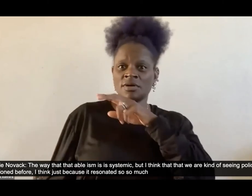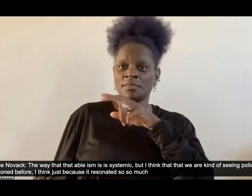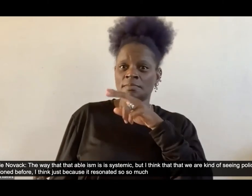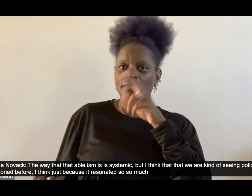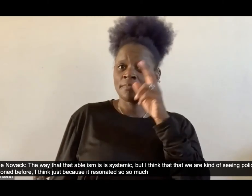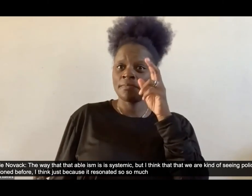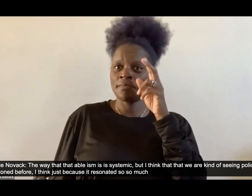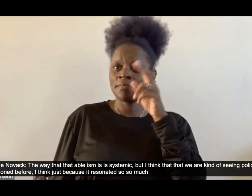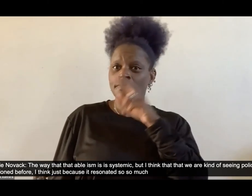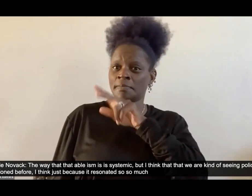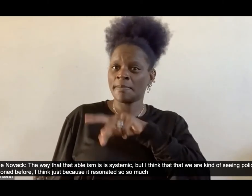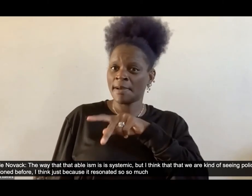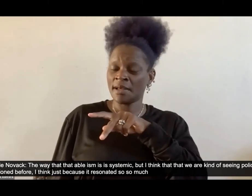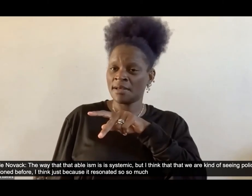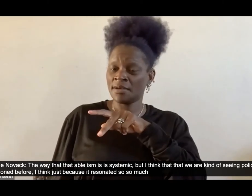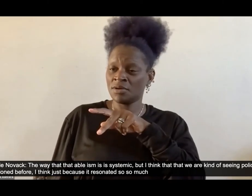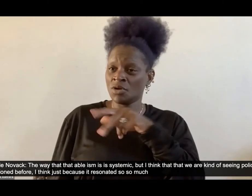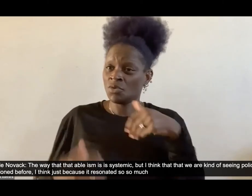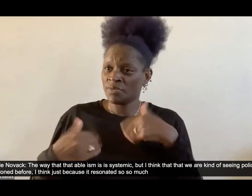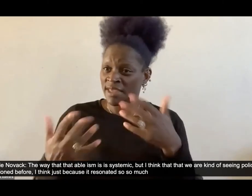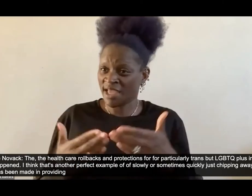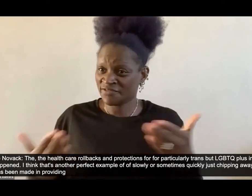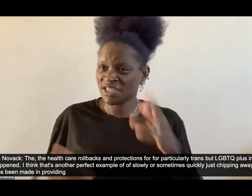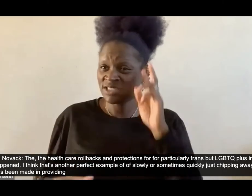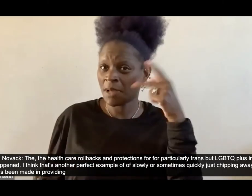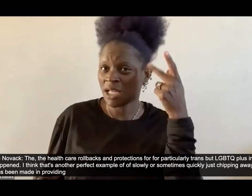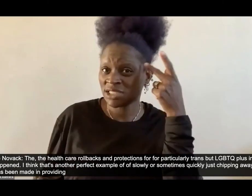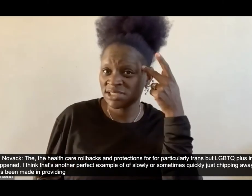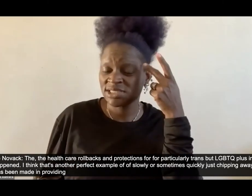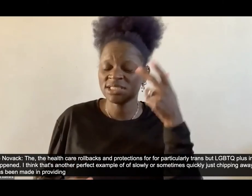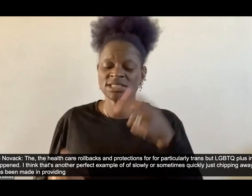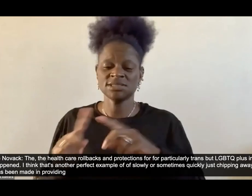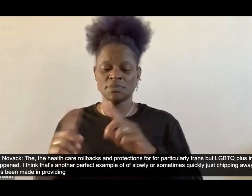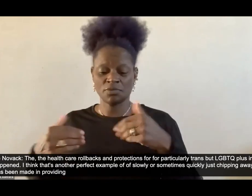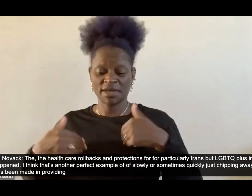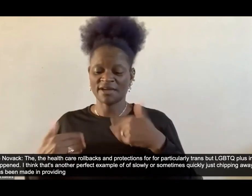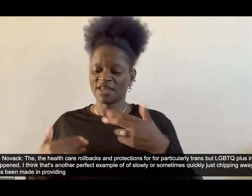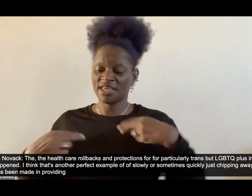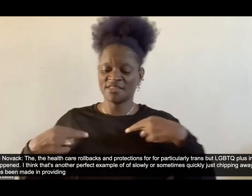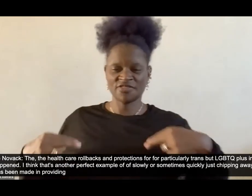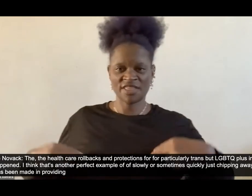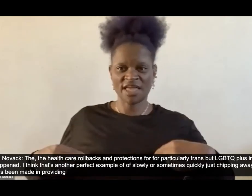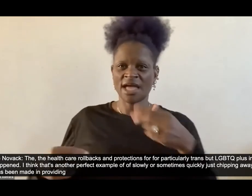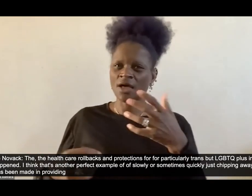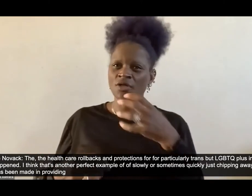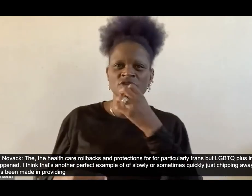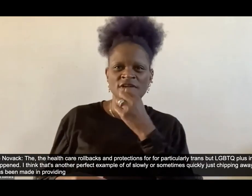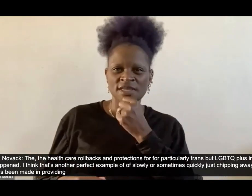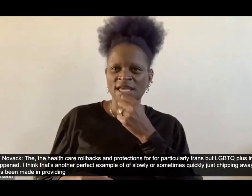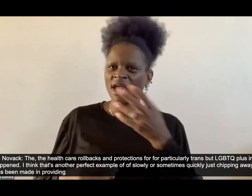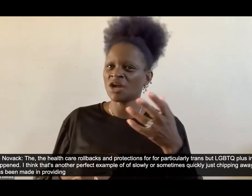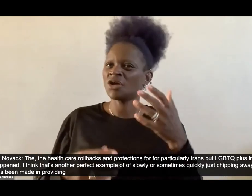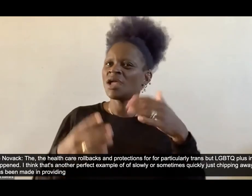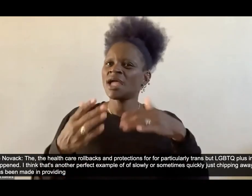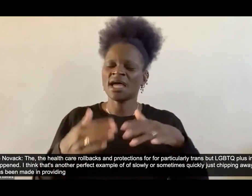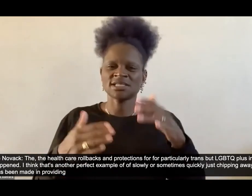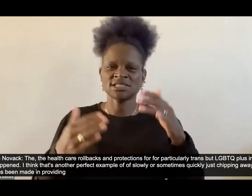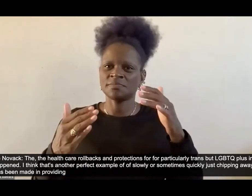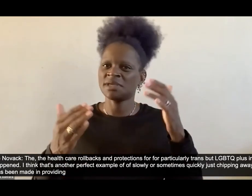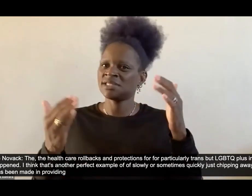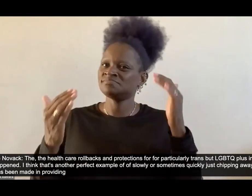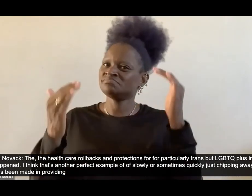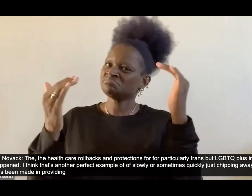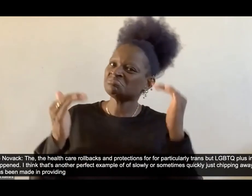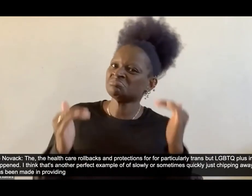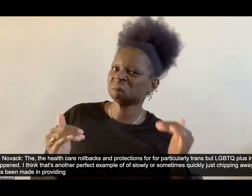it it resonated so so much um the the health care rollbacks uh and protections for for particularly trans but